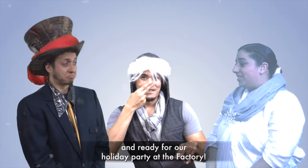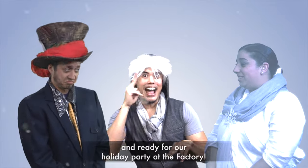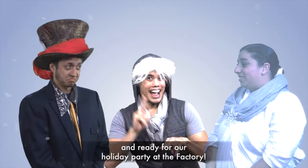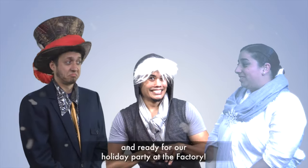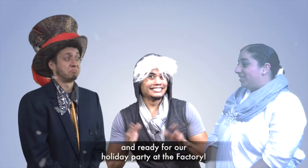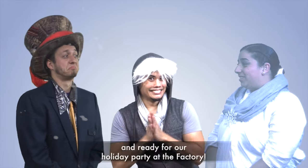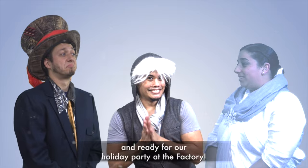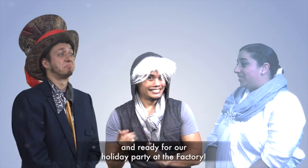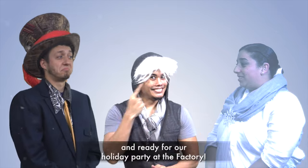holiday party at the factory.